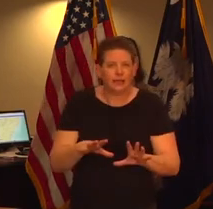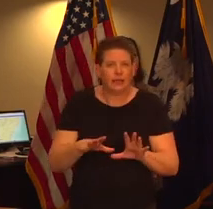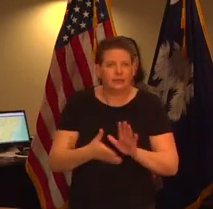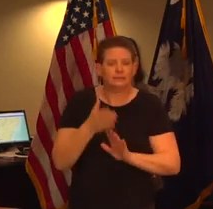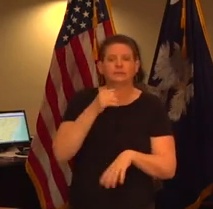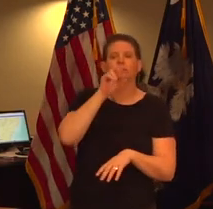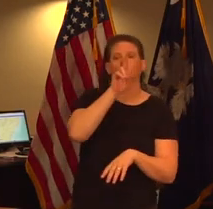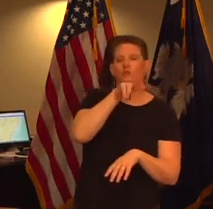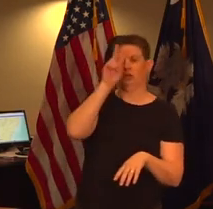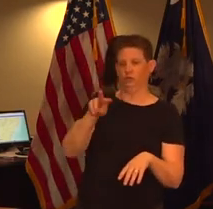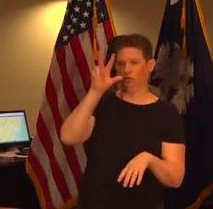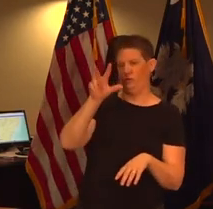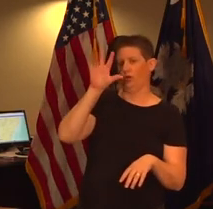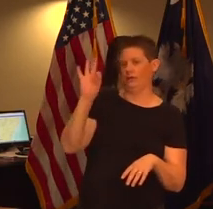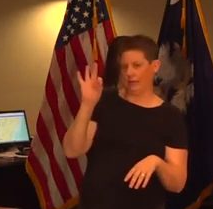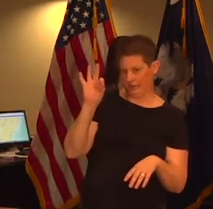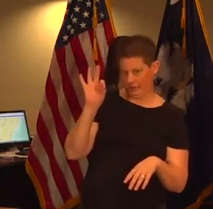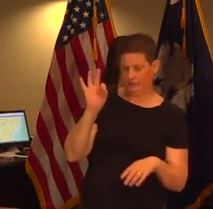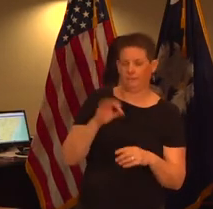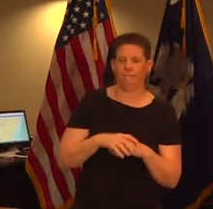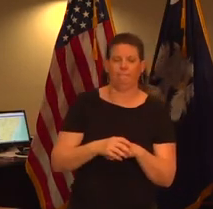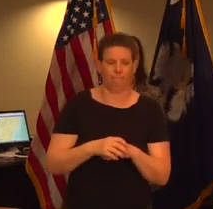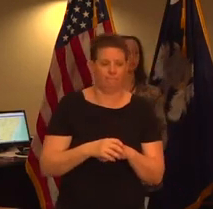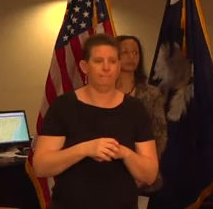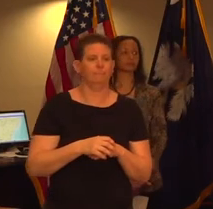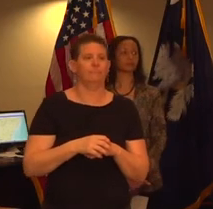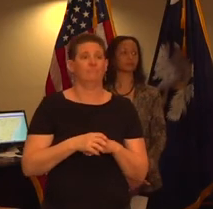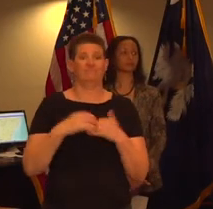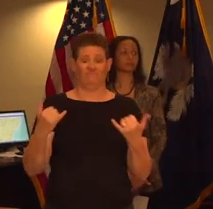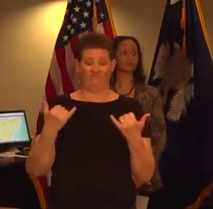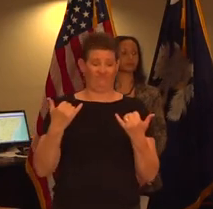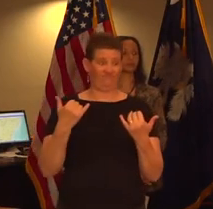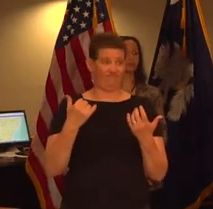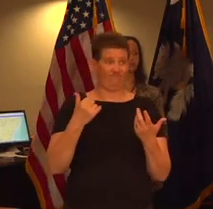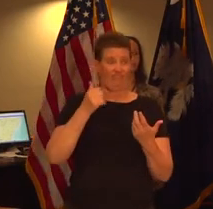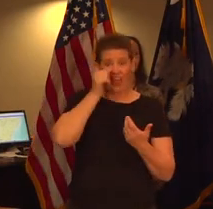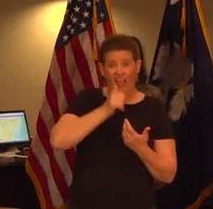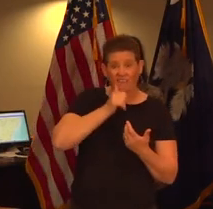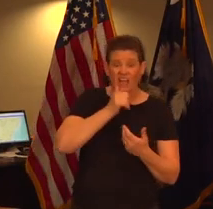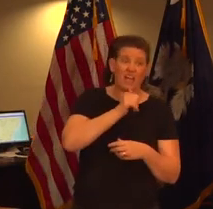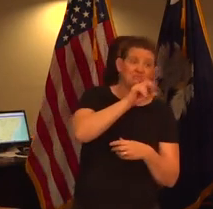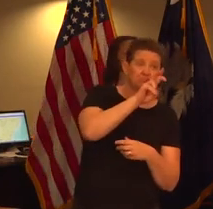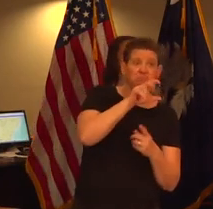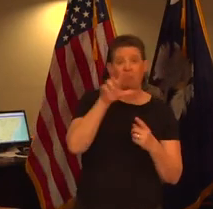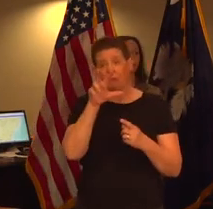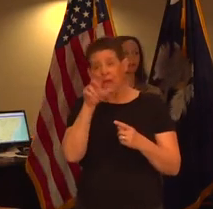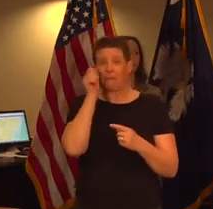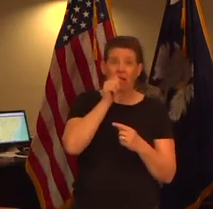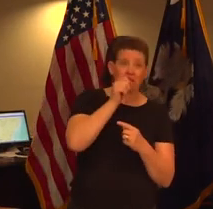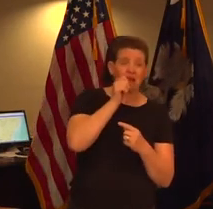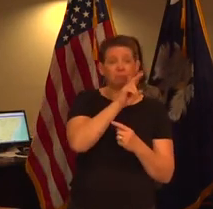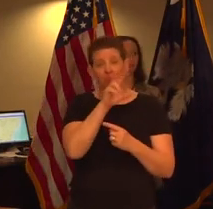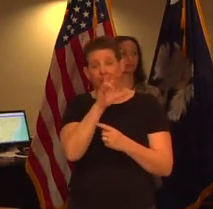22 39 so we are now doing 200 300 or so tests a day our